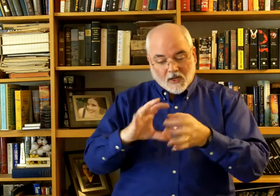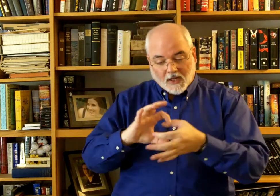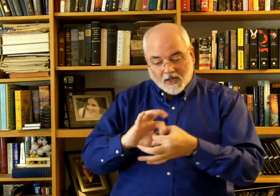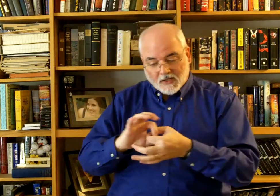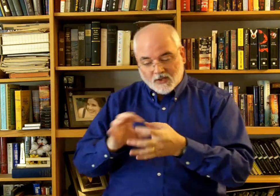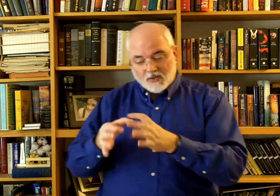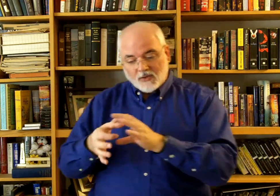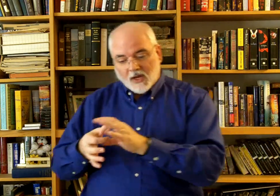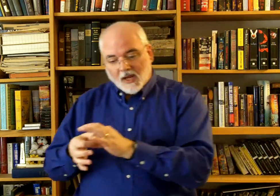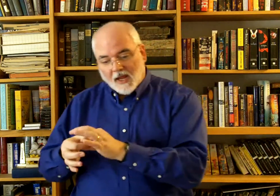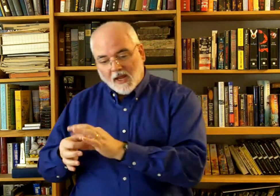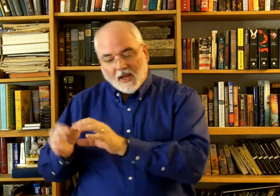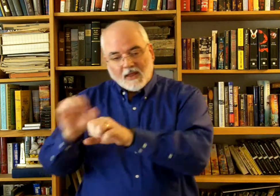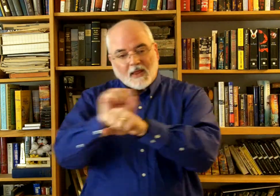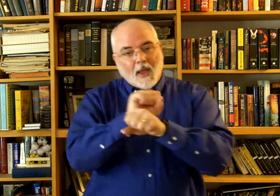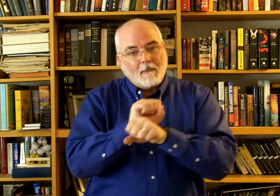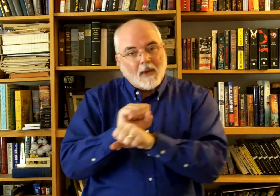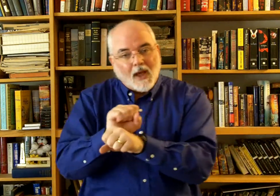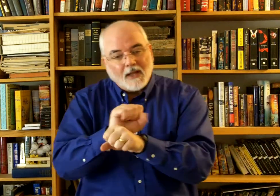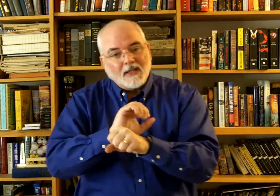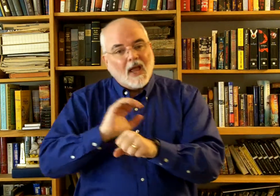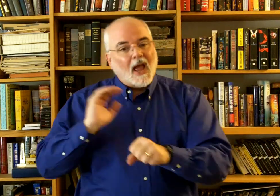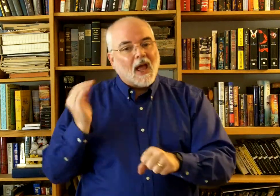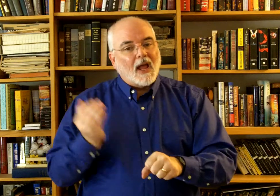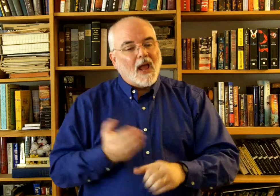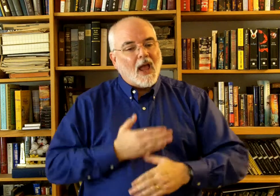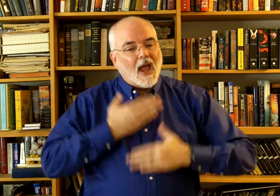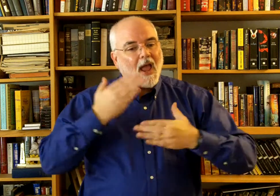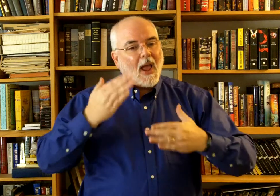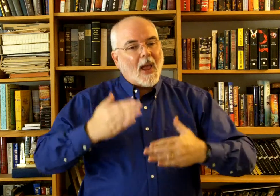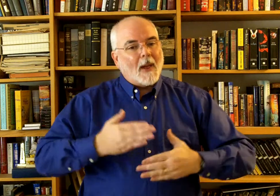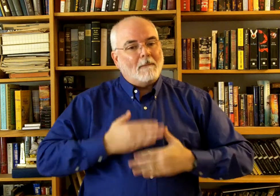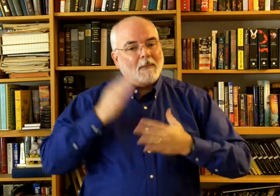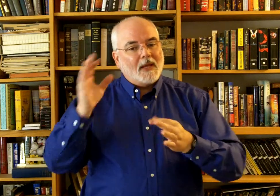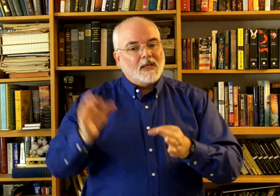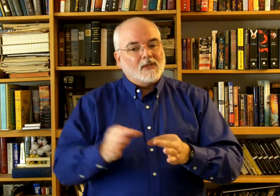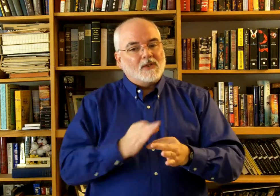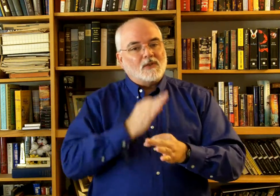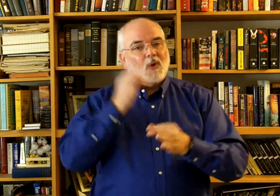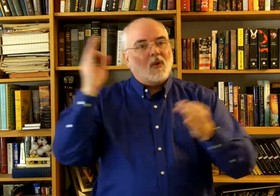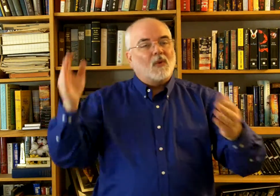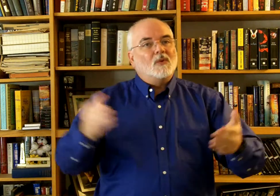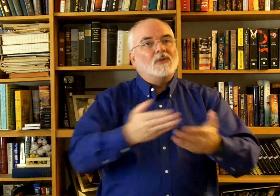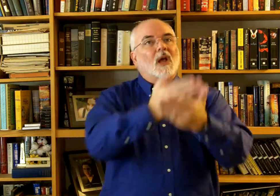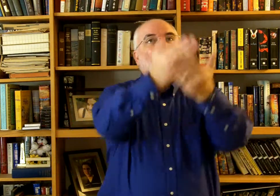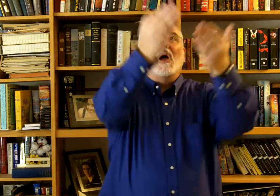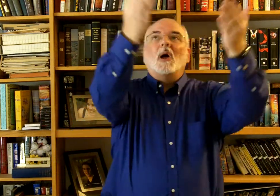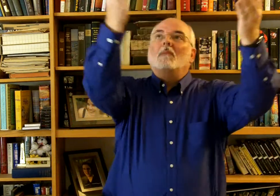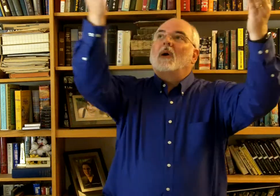chain that binds the happy souls above,